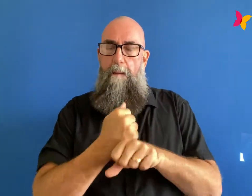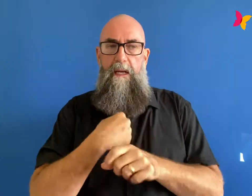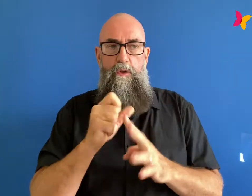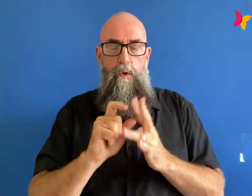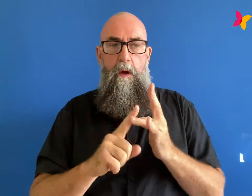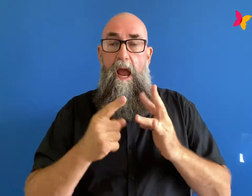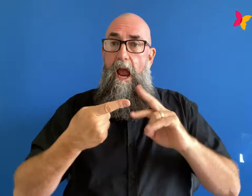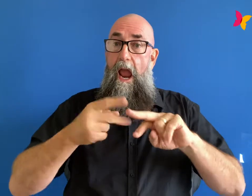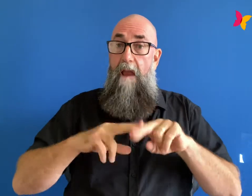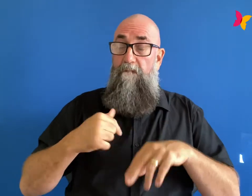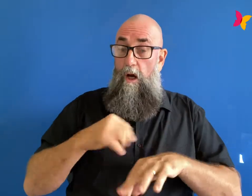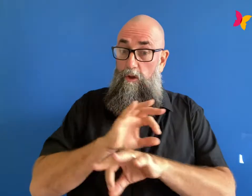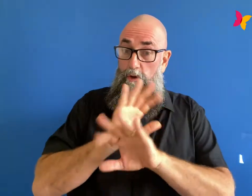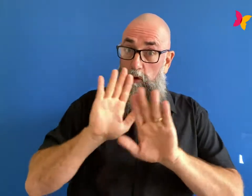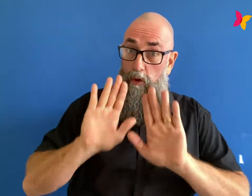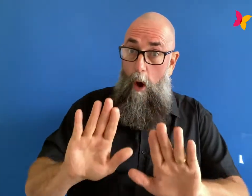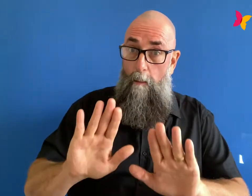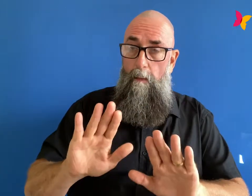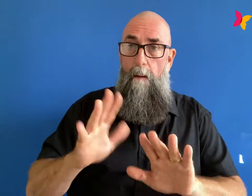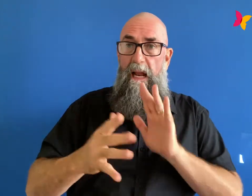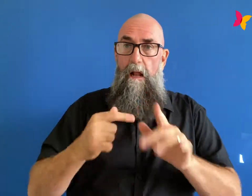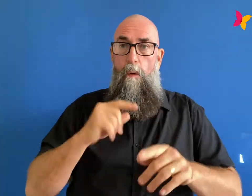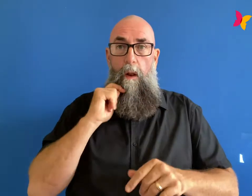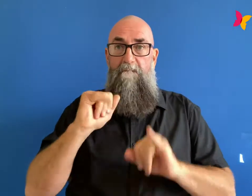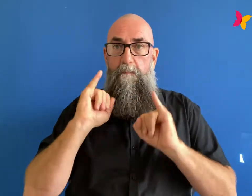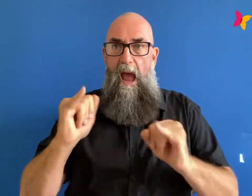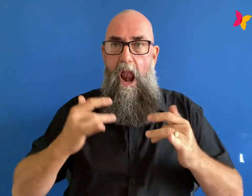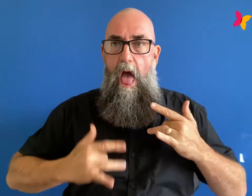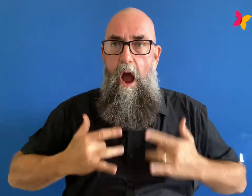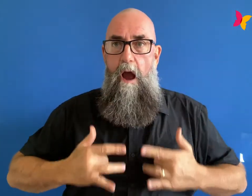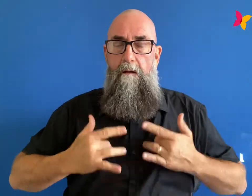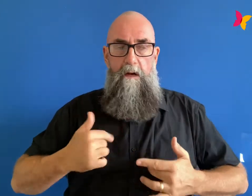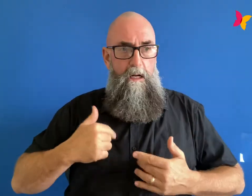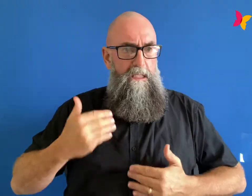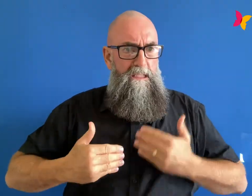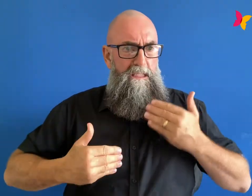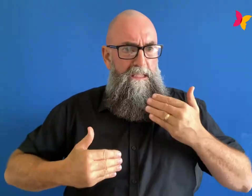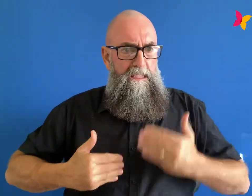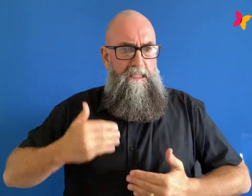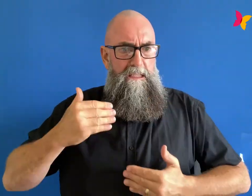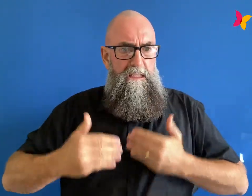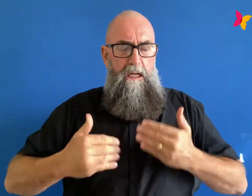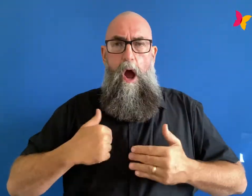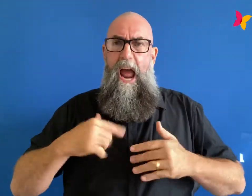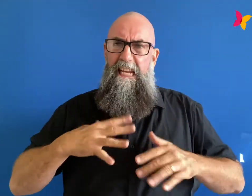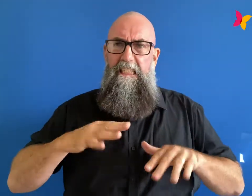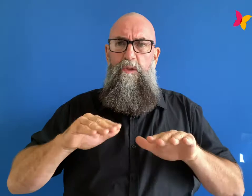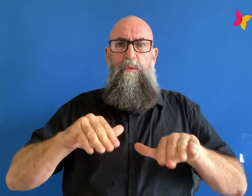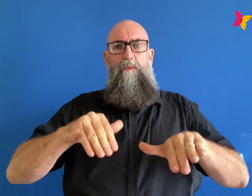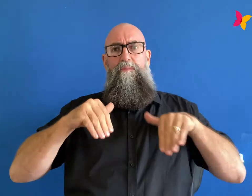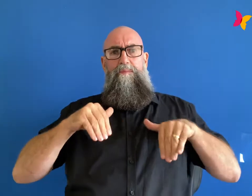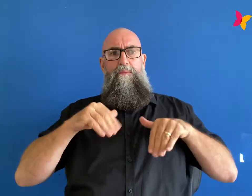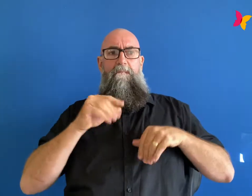it was me trying to control everything still so i kind of realized i need to step back from this and allow the relationship